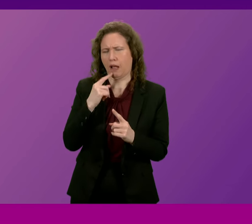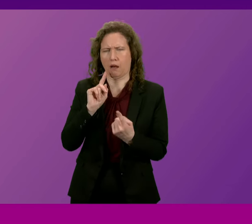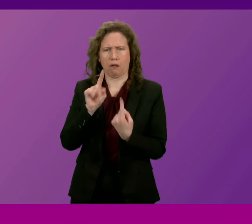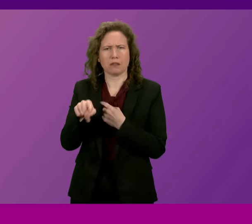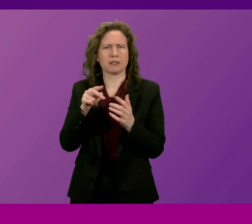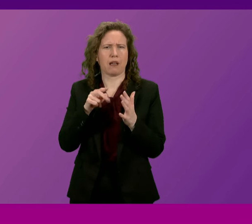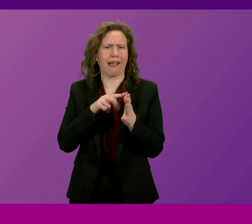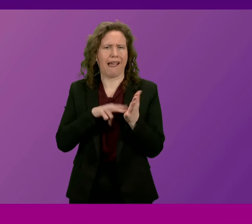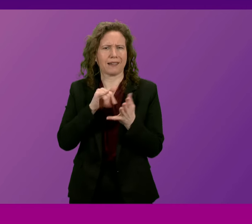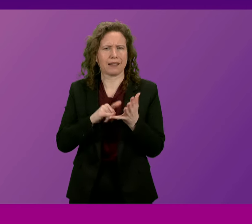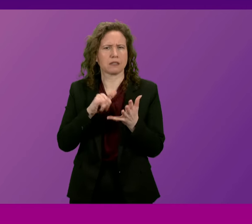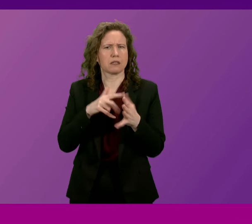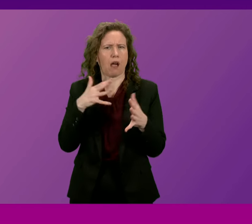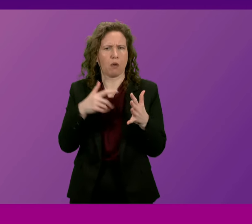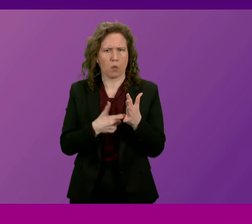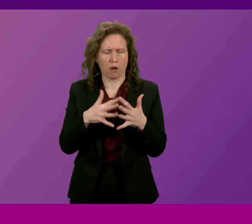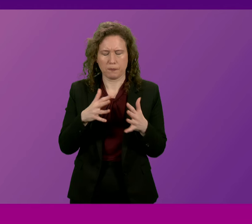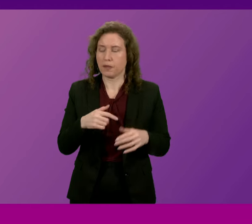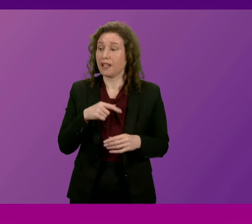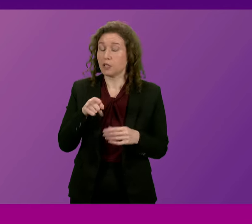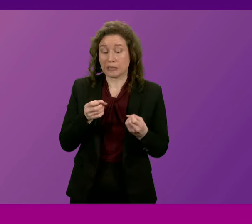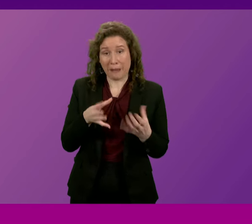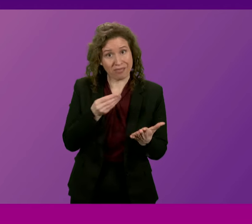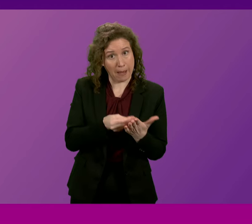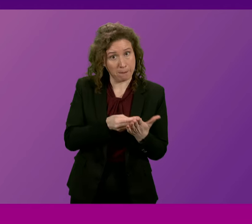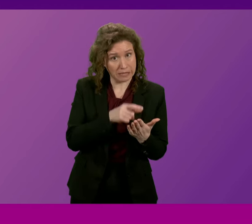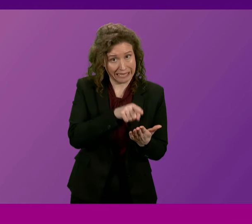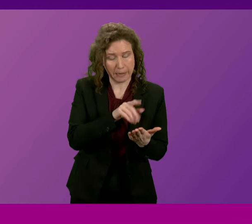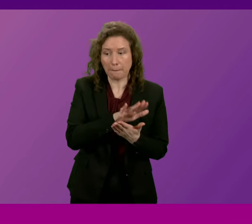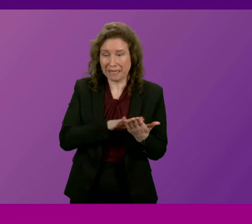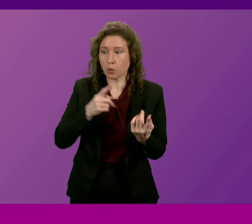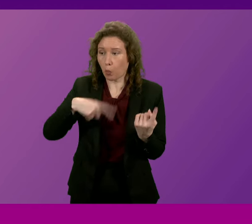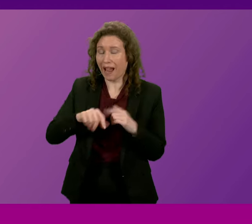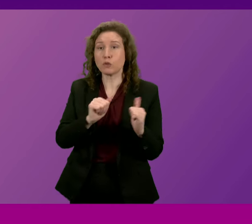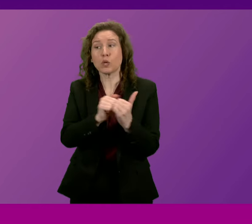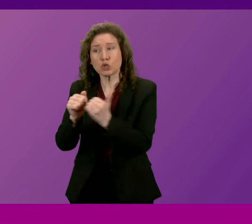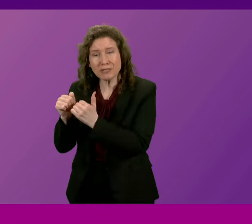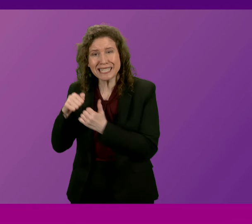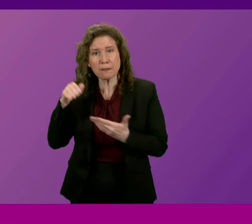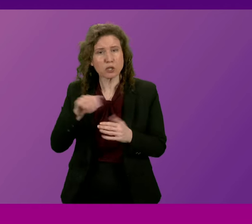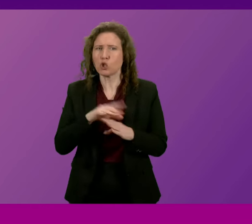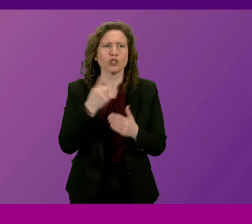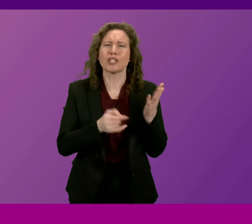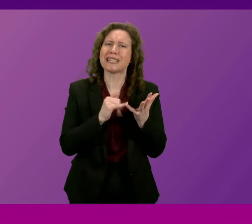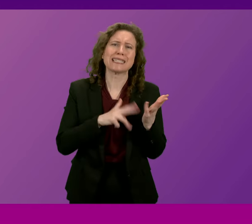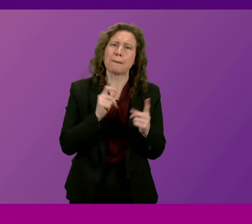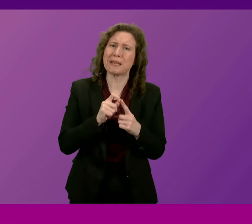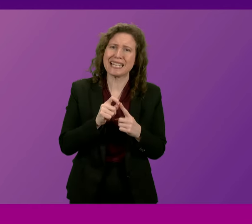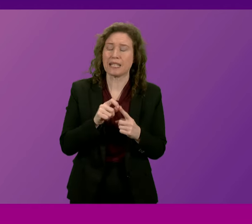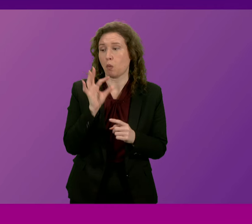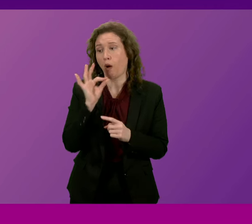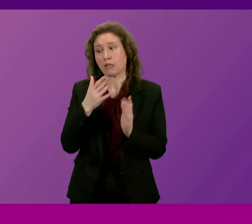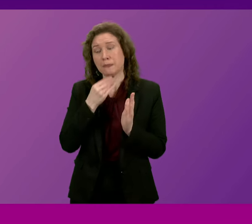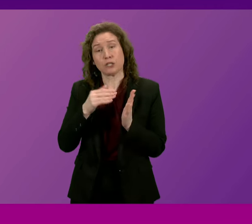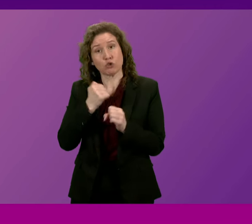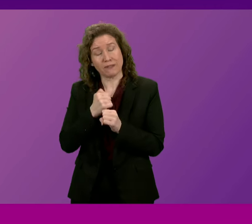If that money is to be spent, there has to be more people voting for the budget than just my colleagues. So I invite Mr Griffin